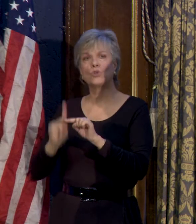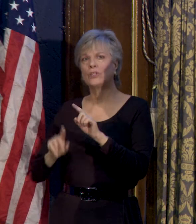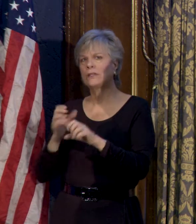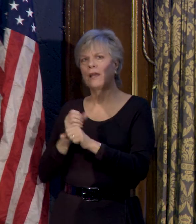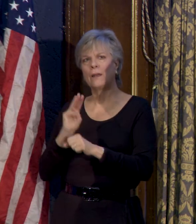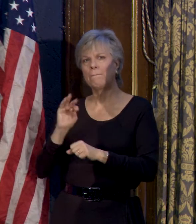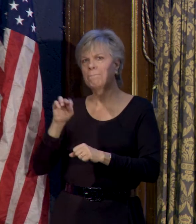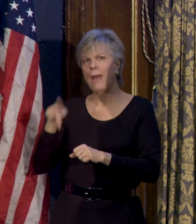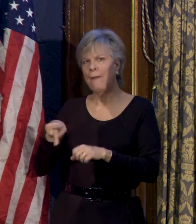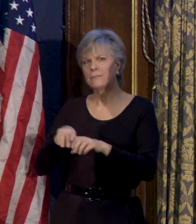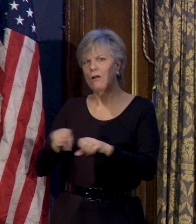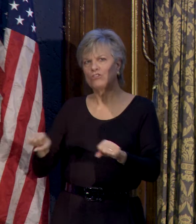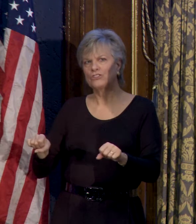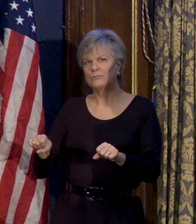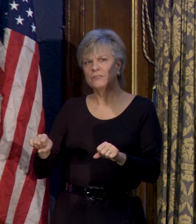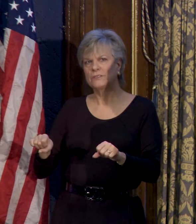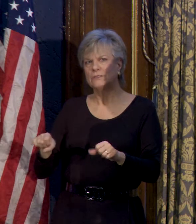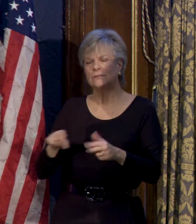supports.